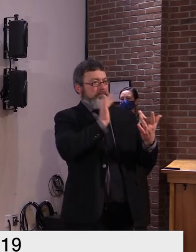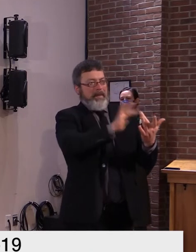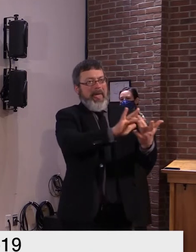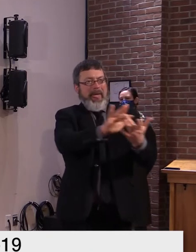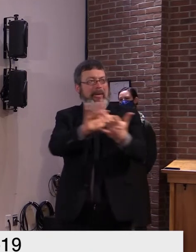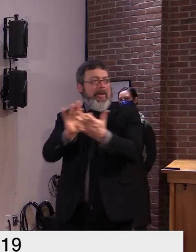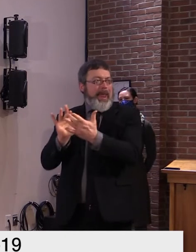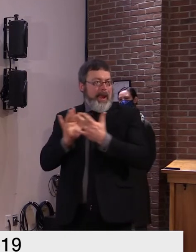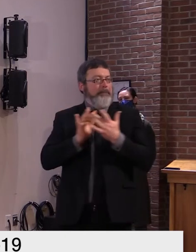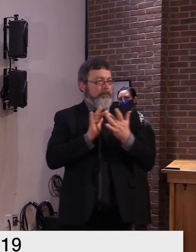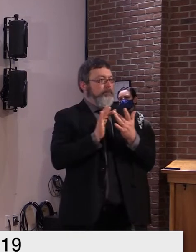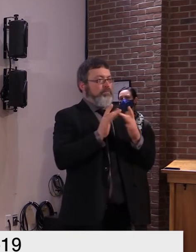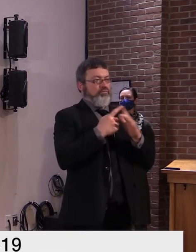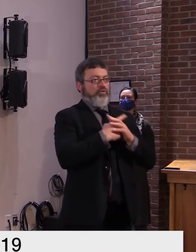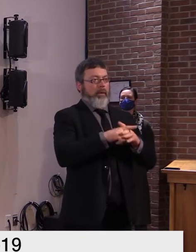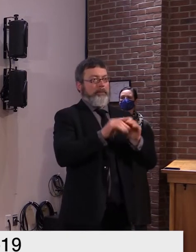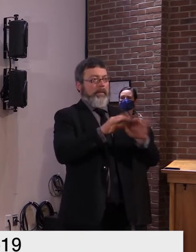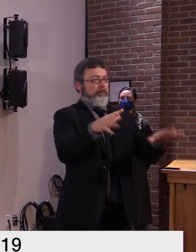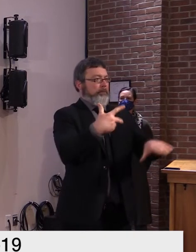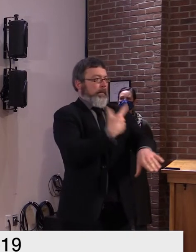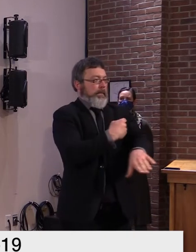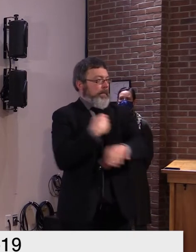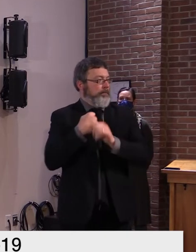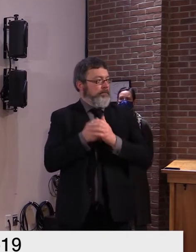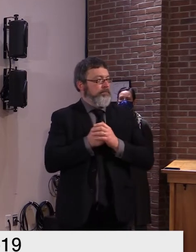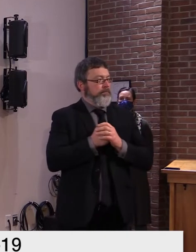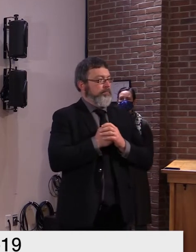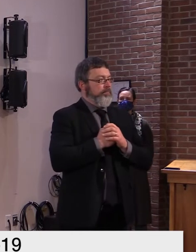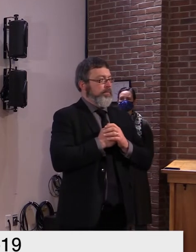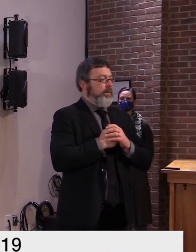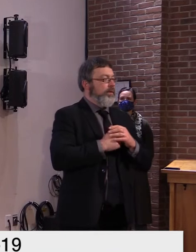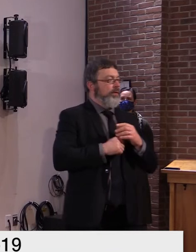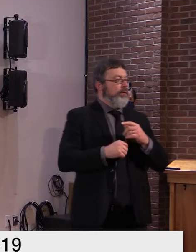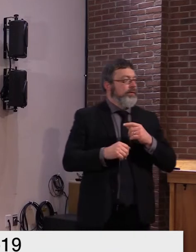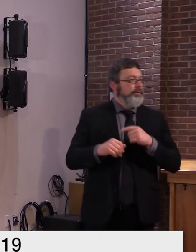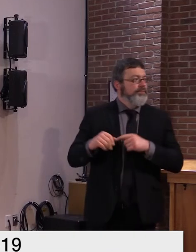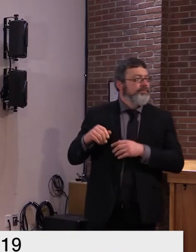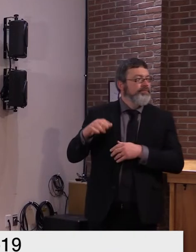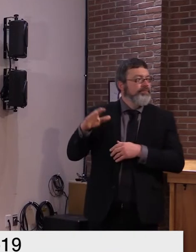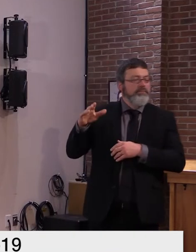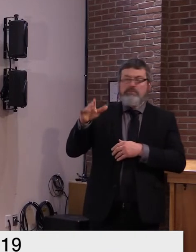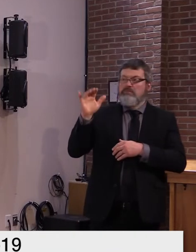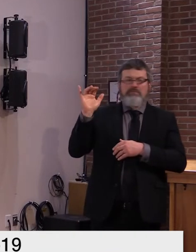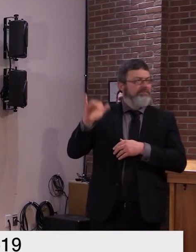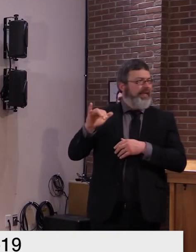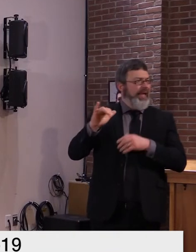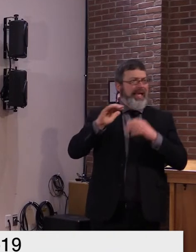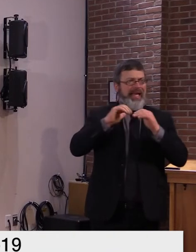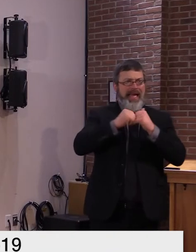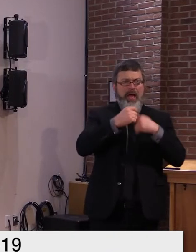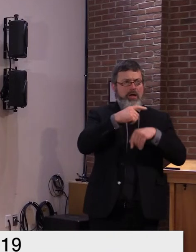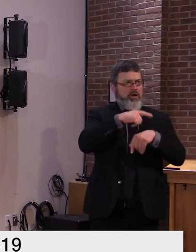do you have an idea about how long that will be you mean to when to when you start to see it